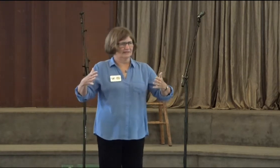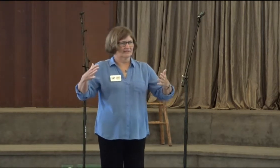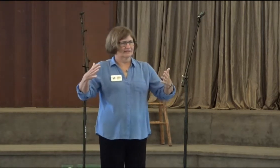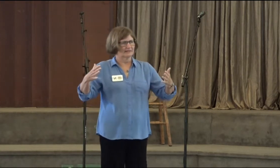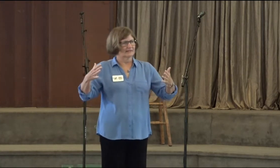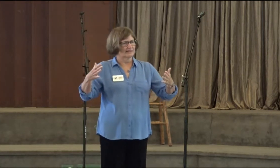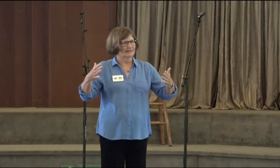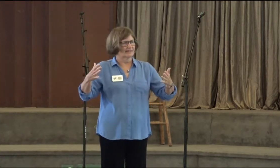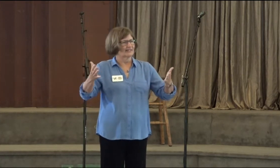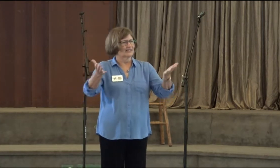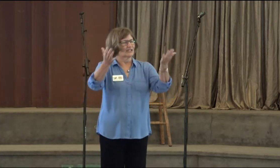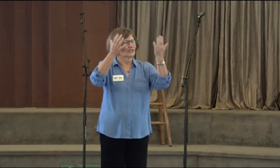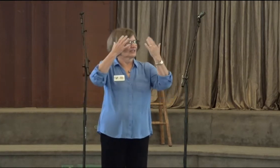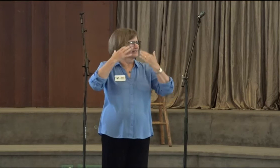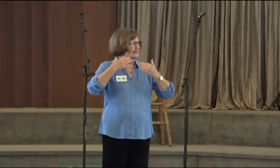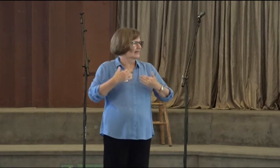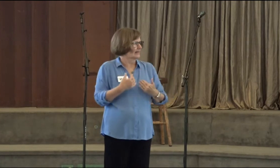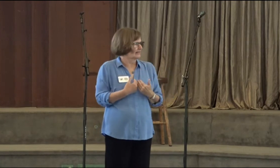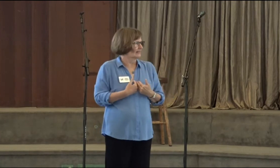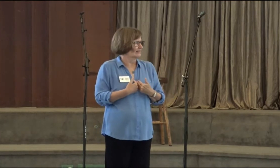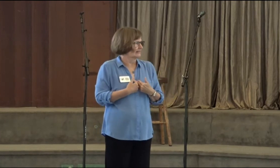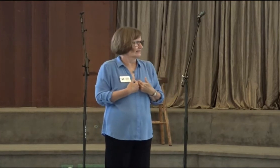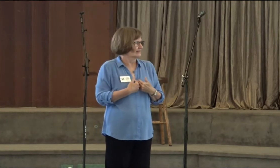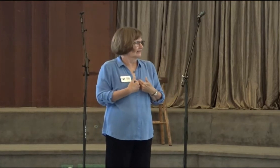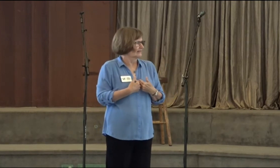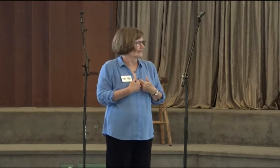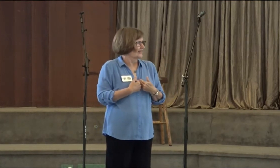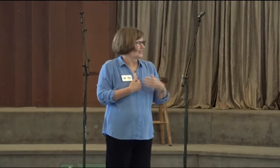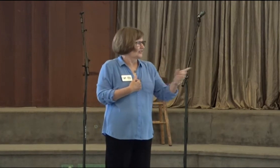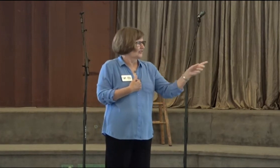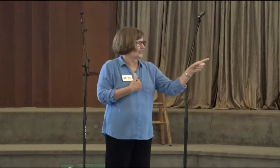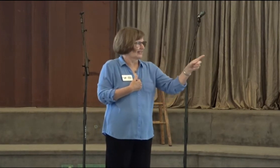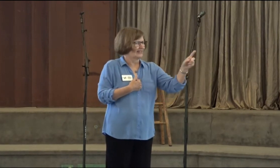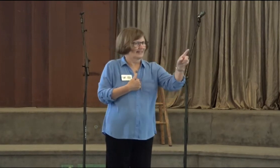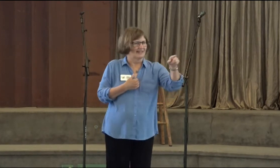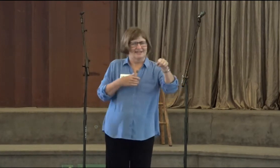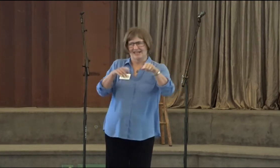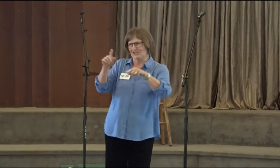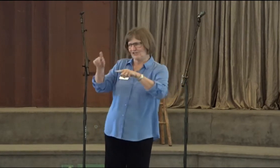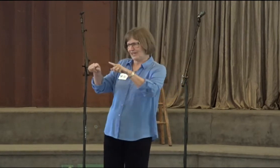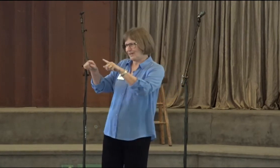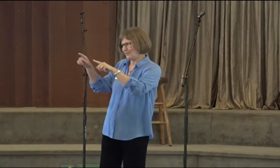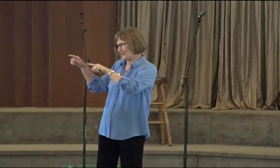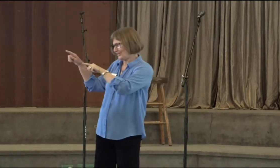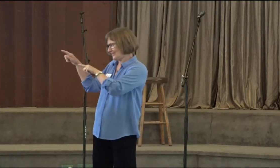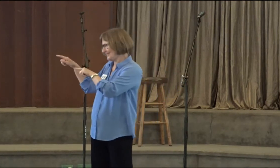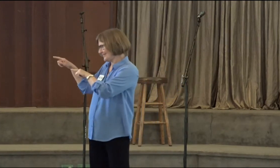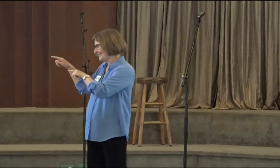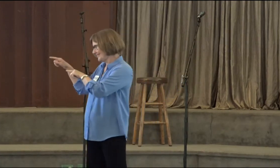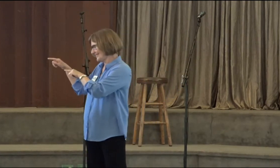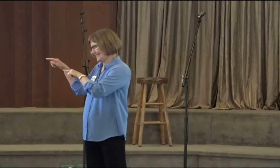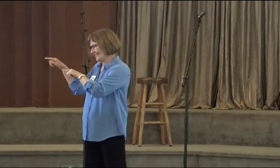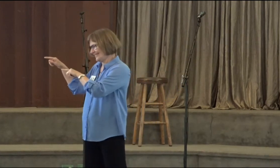it. To look inside. To look at your neighbors.